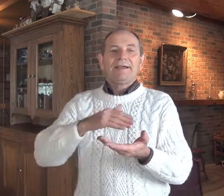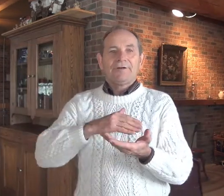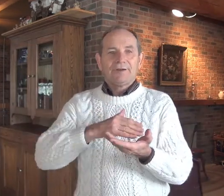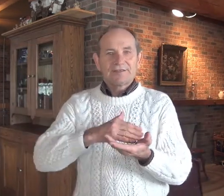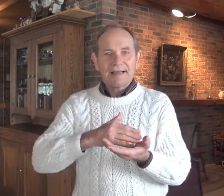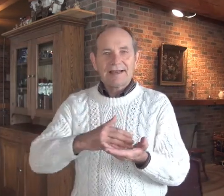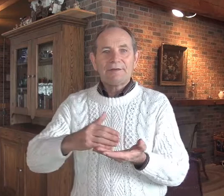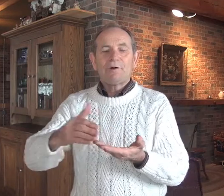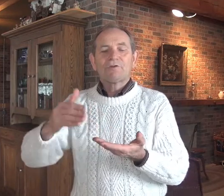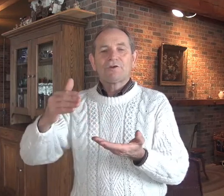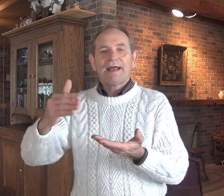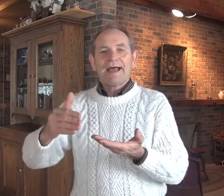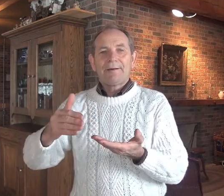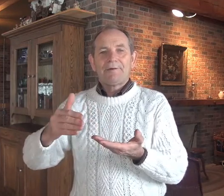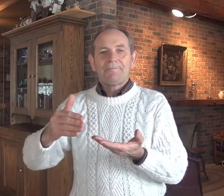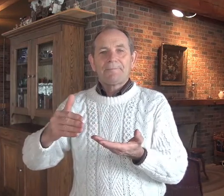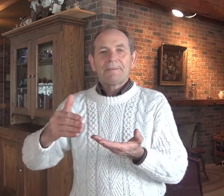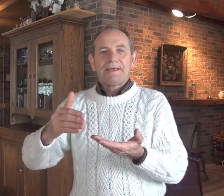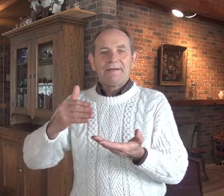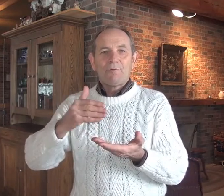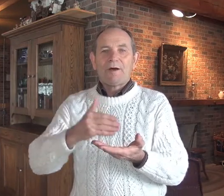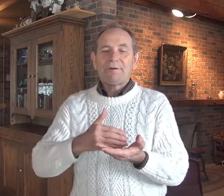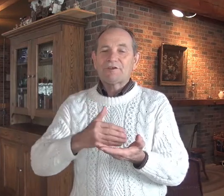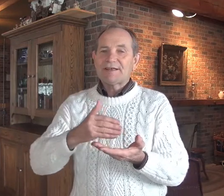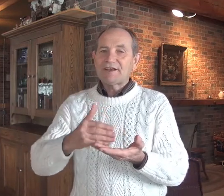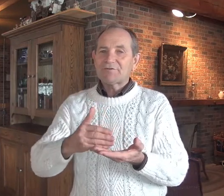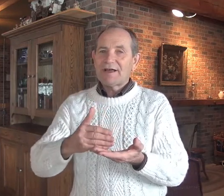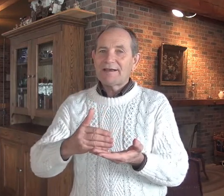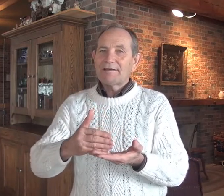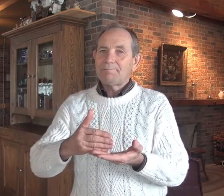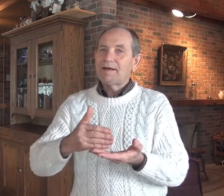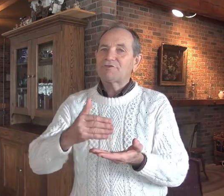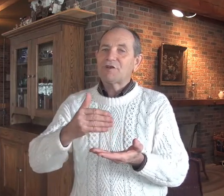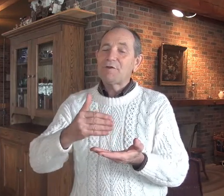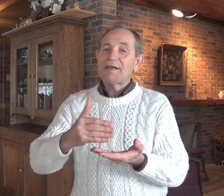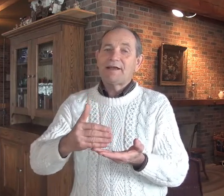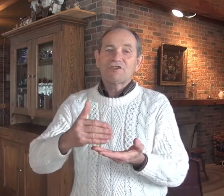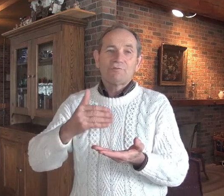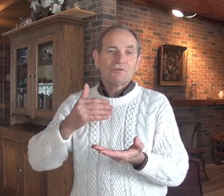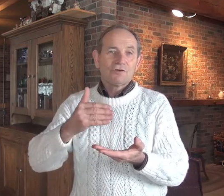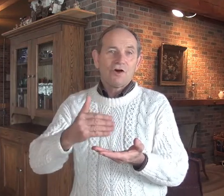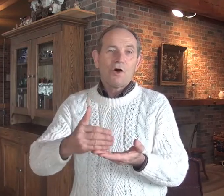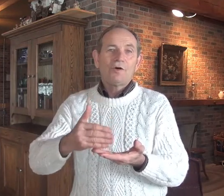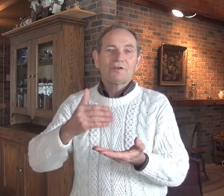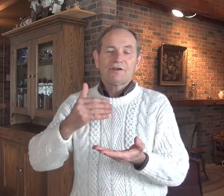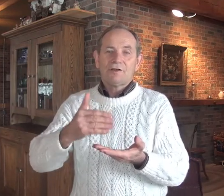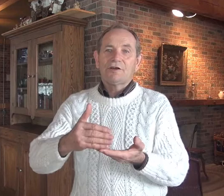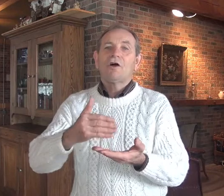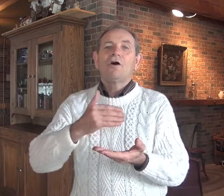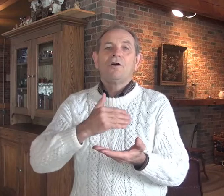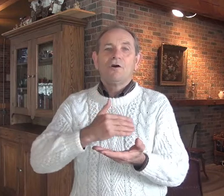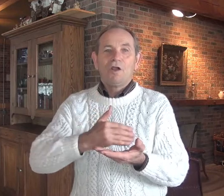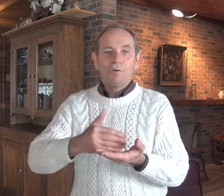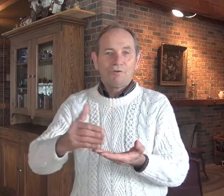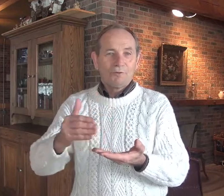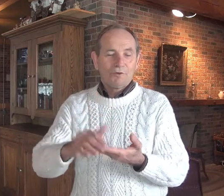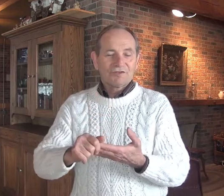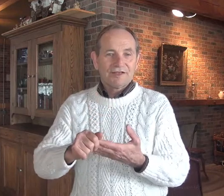laid out exactly what was going to happen. Everybody was satisfied because the communication was always clear all the way through the process.